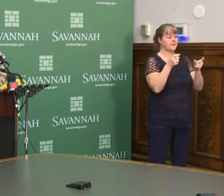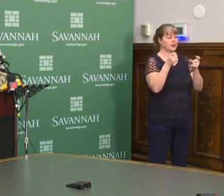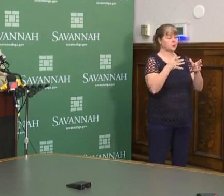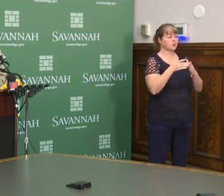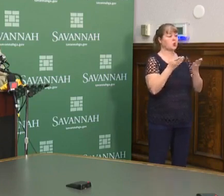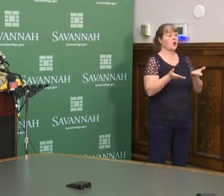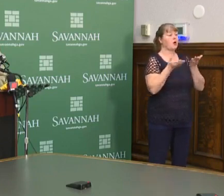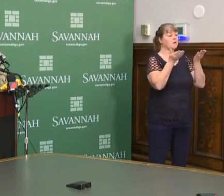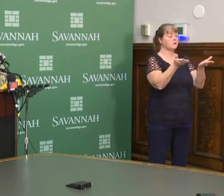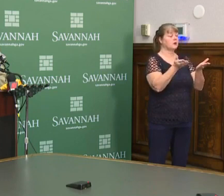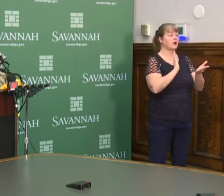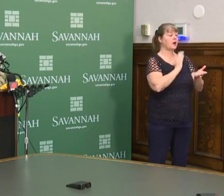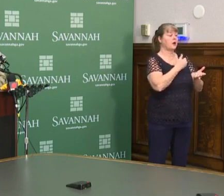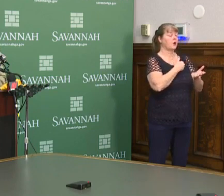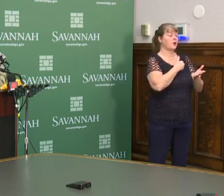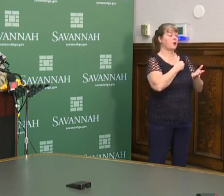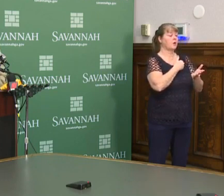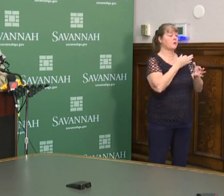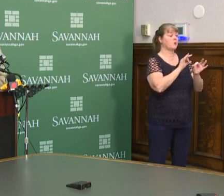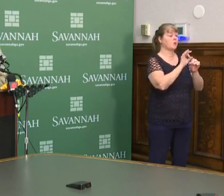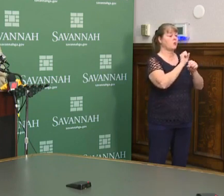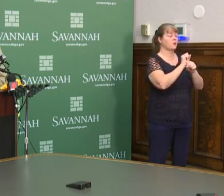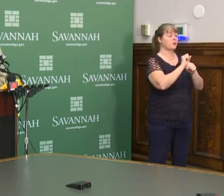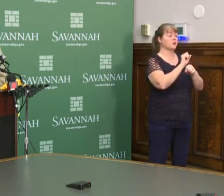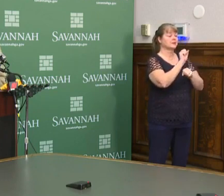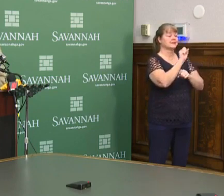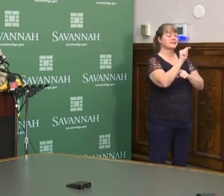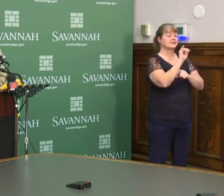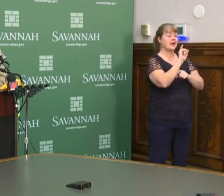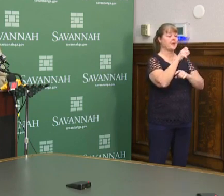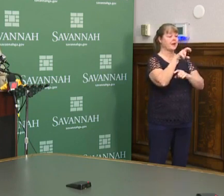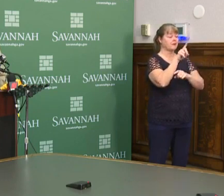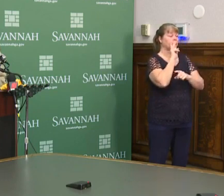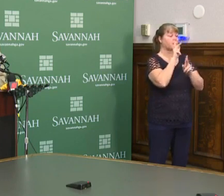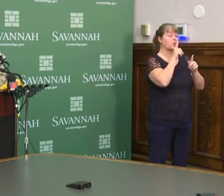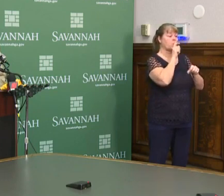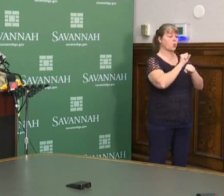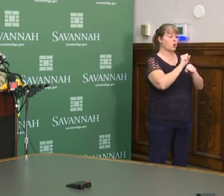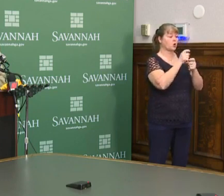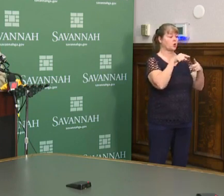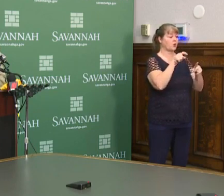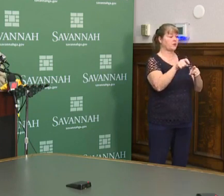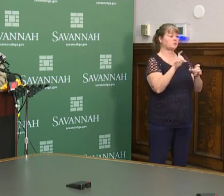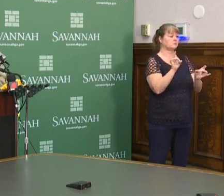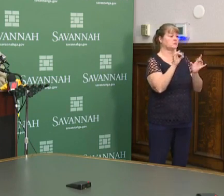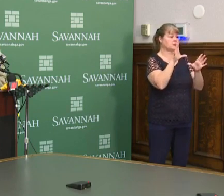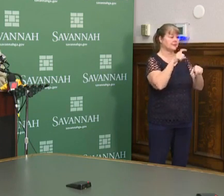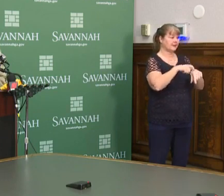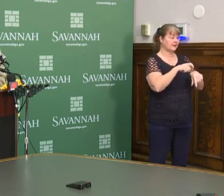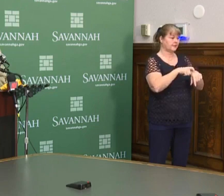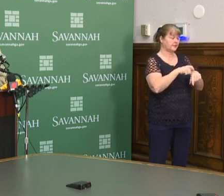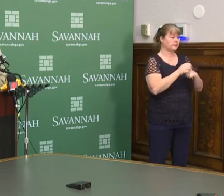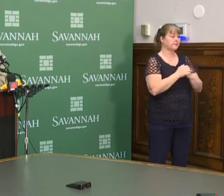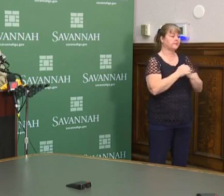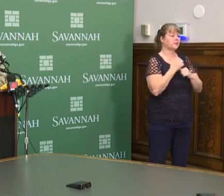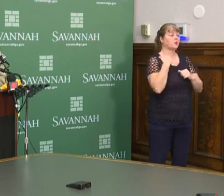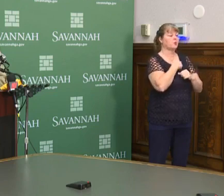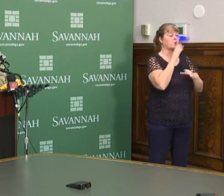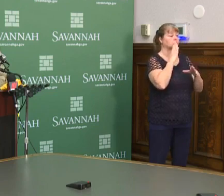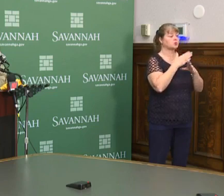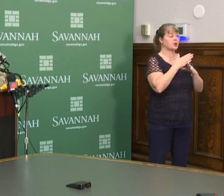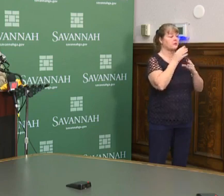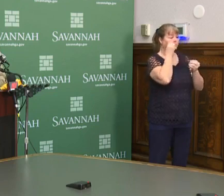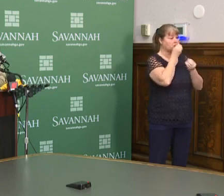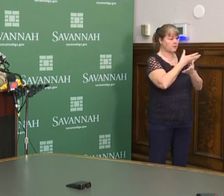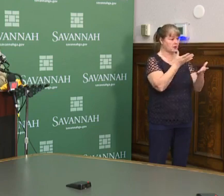offer our frontline employees a stipend for their work during this extraordinary period. We will share the